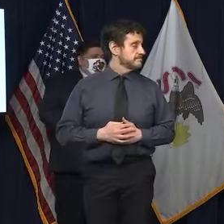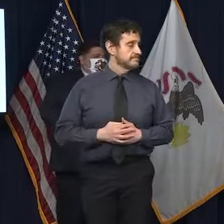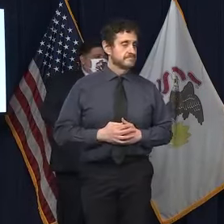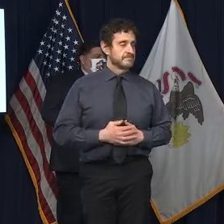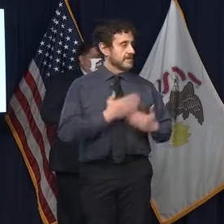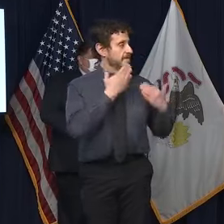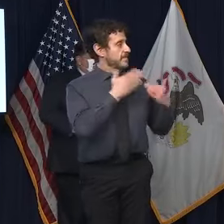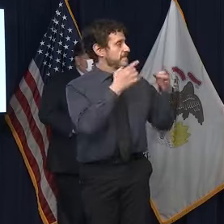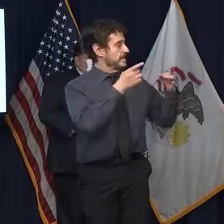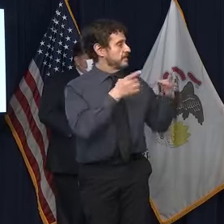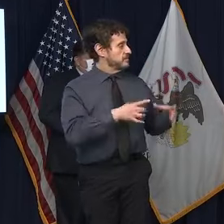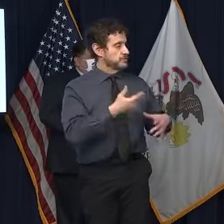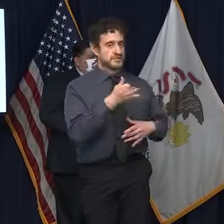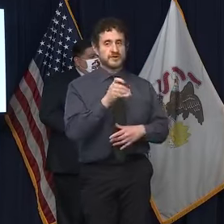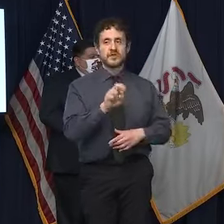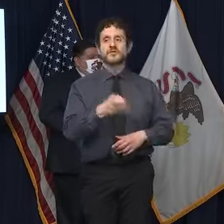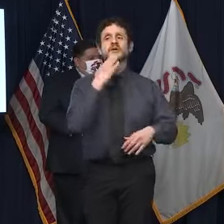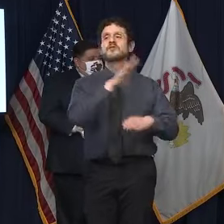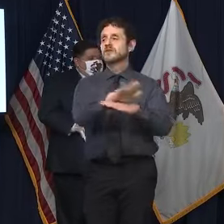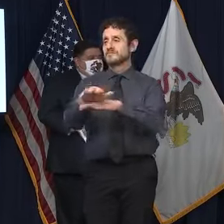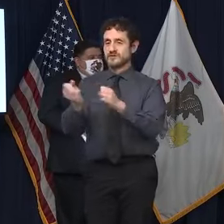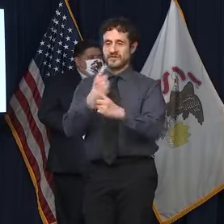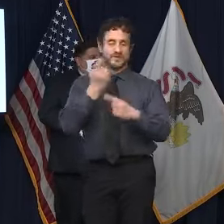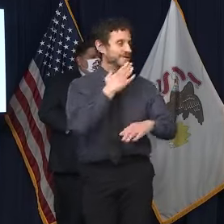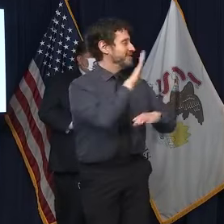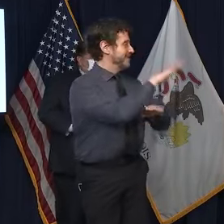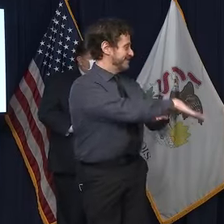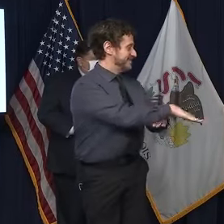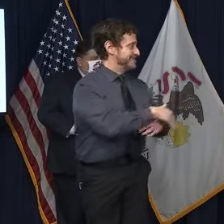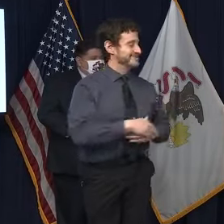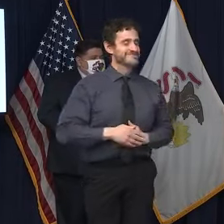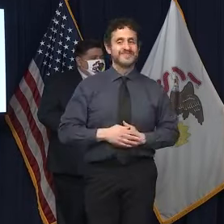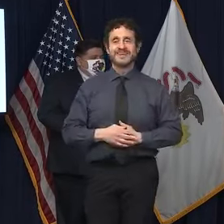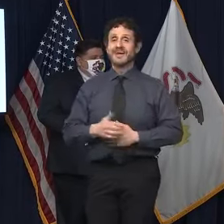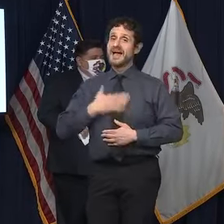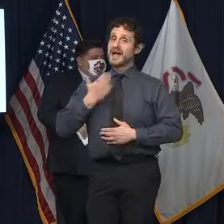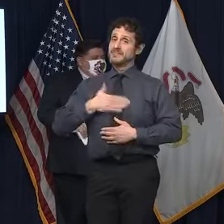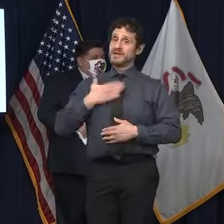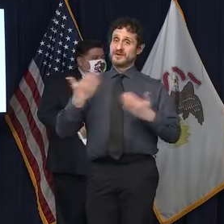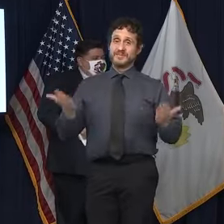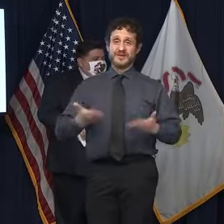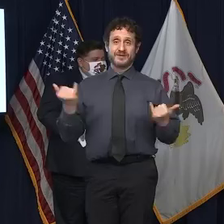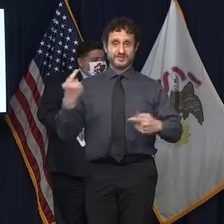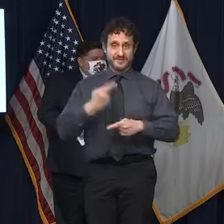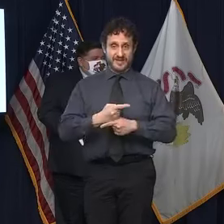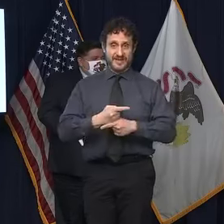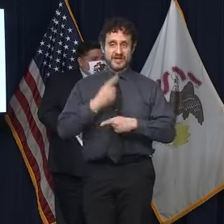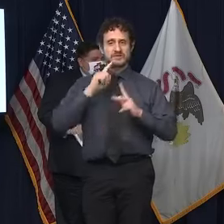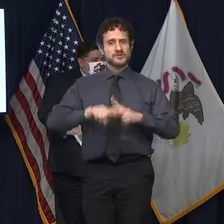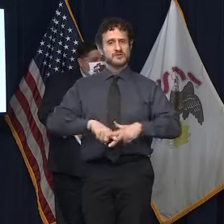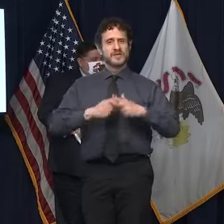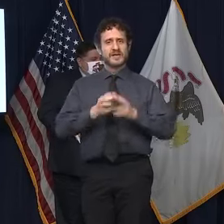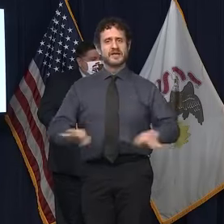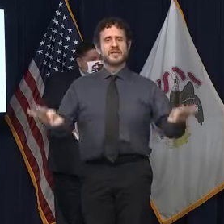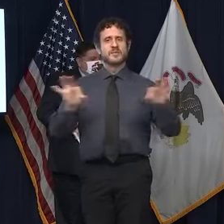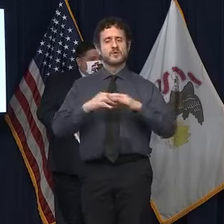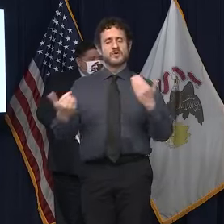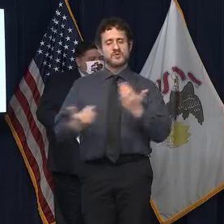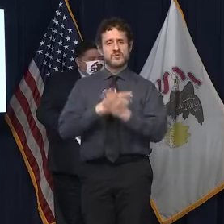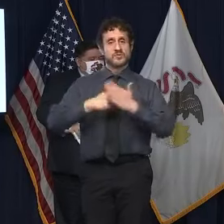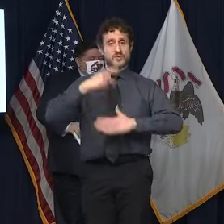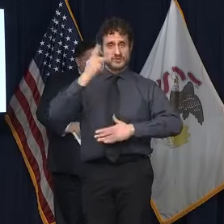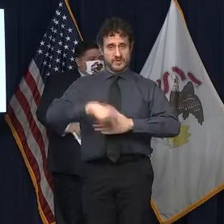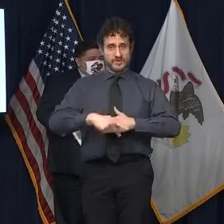Thank you, Director Guthrie, and good afternoon, everyone. Good afternoon. I'm pleased to be here today to launch an important new initiative